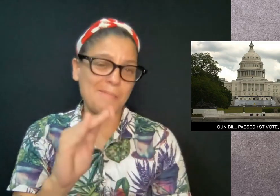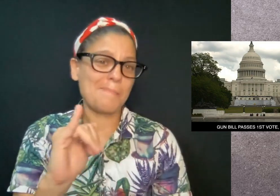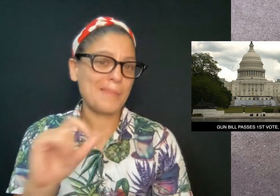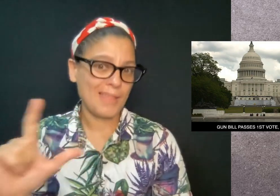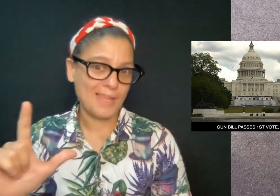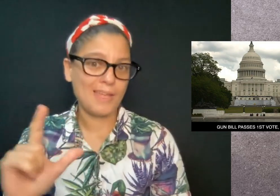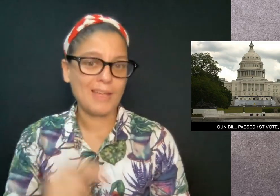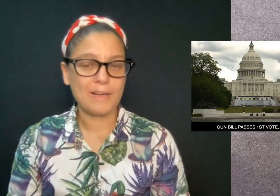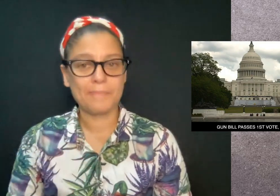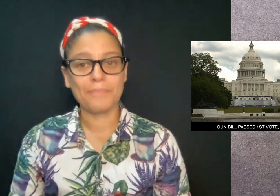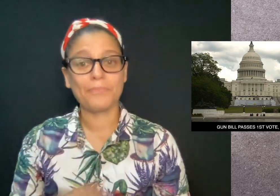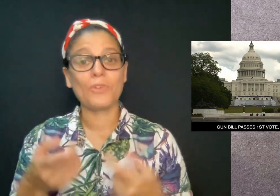pass the bill.